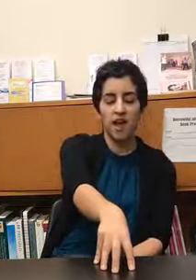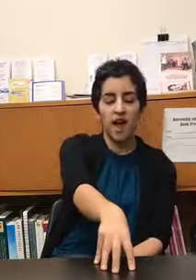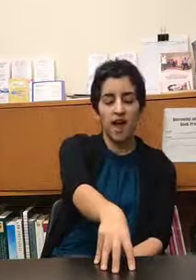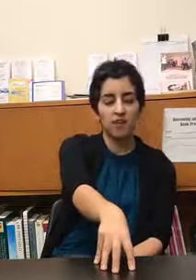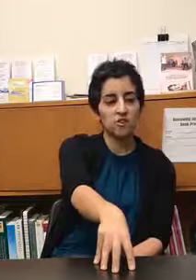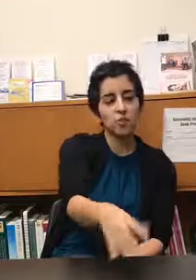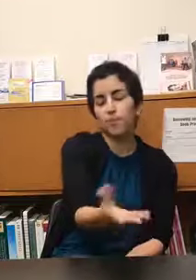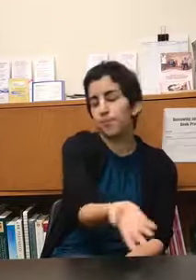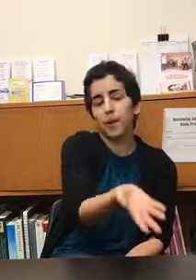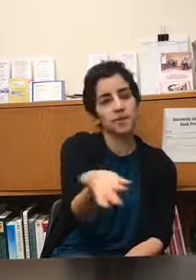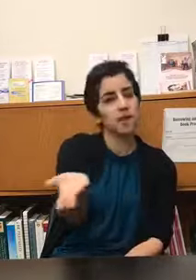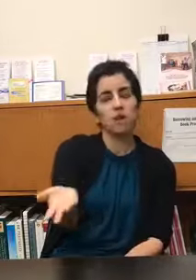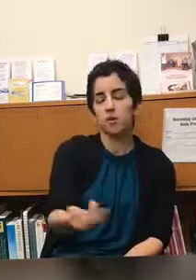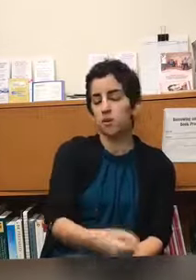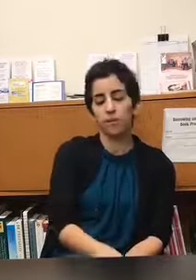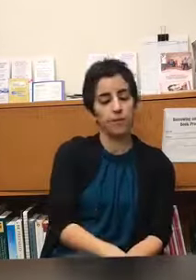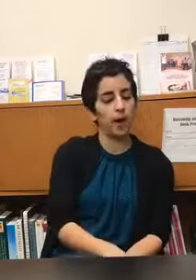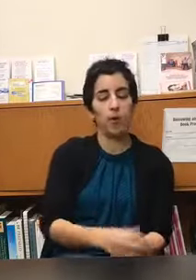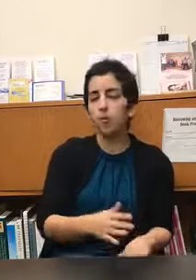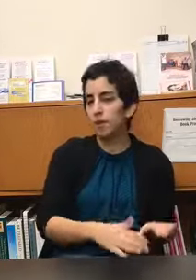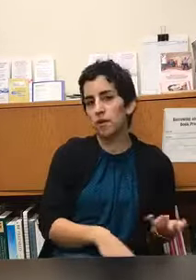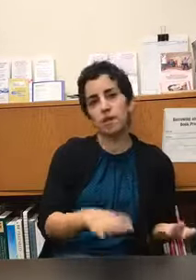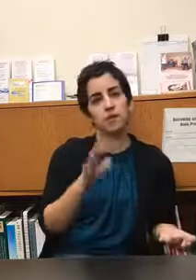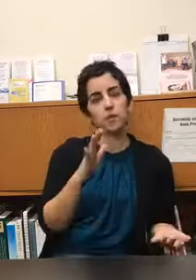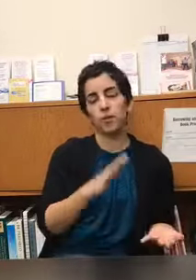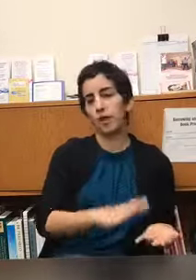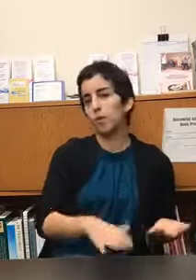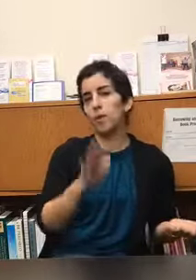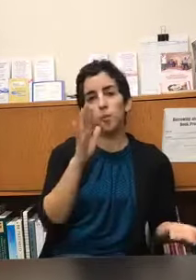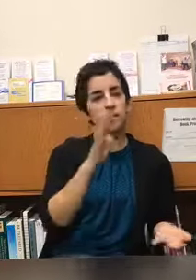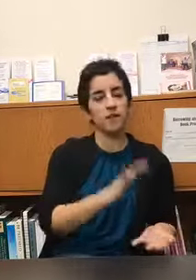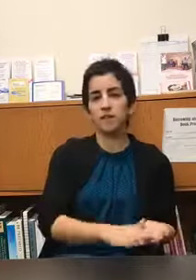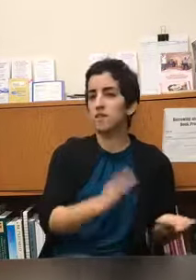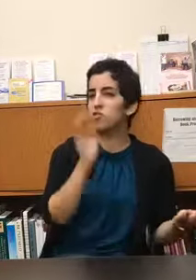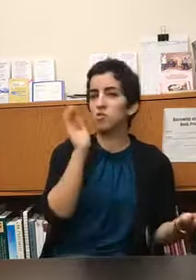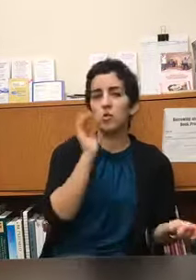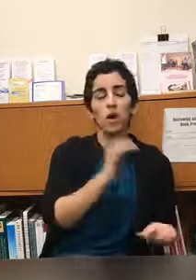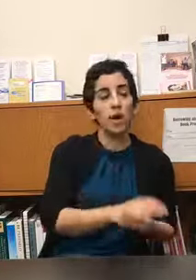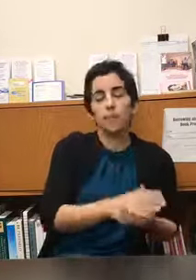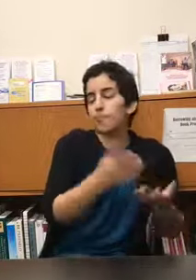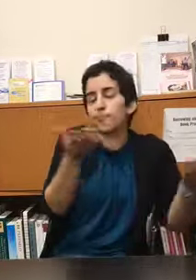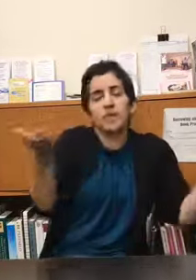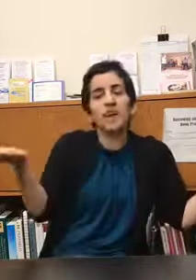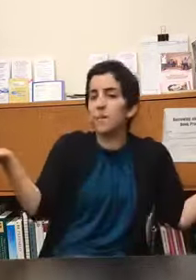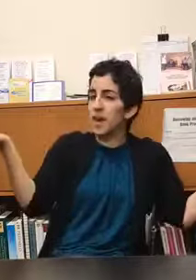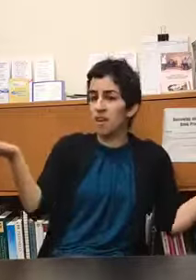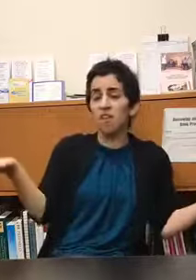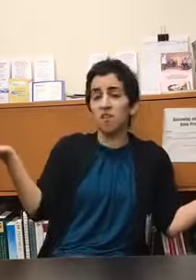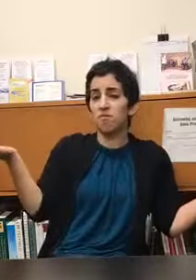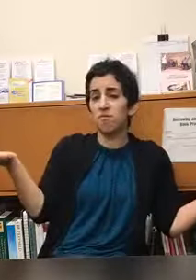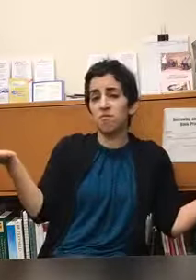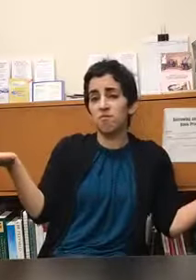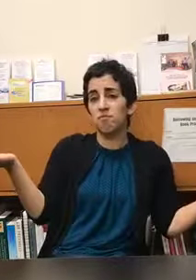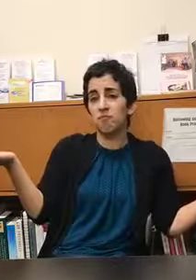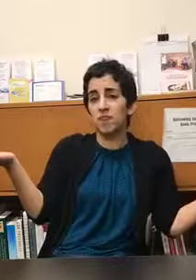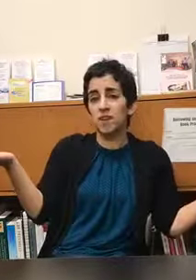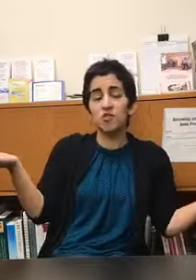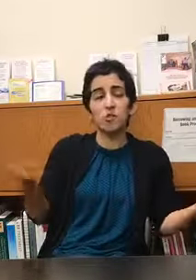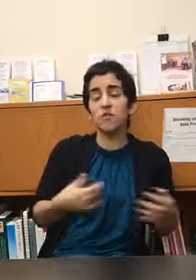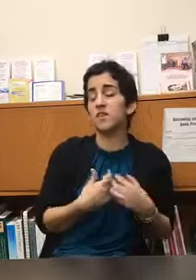and so based on you know where how old my client is where they grew up what they listen to that could be anything and so if it's